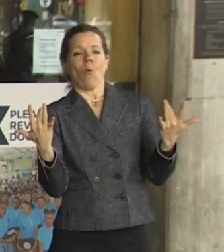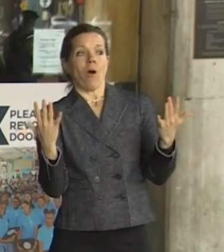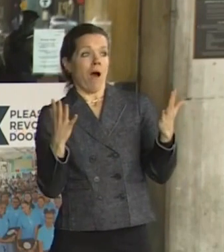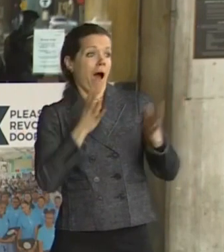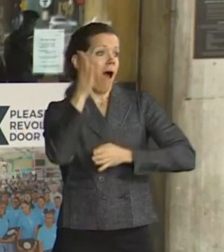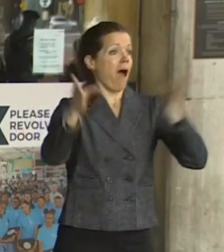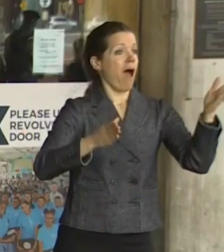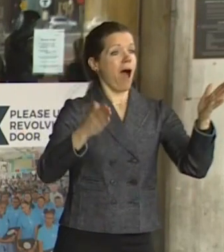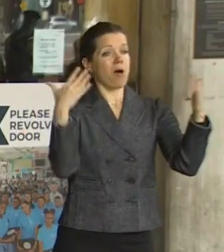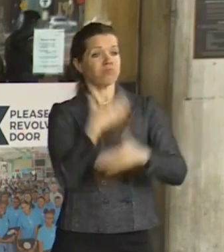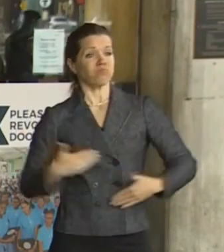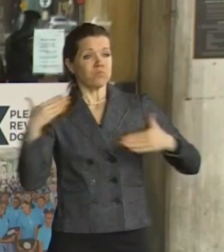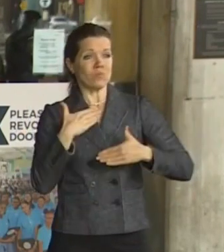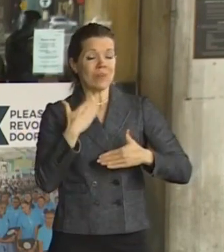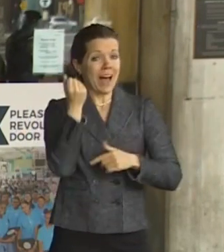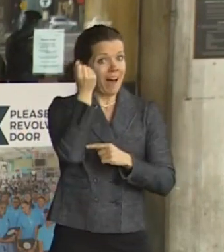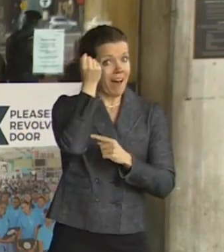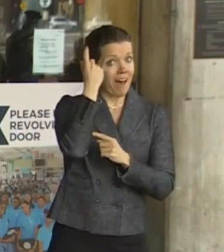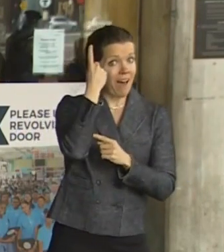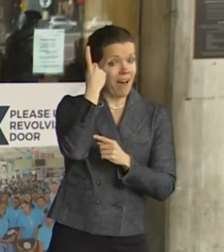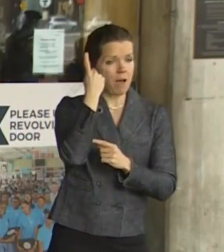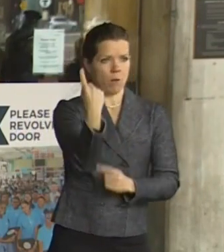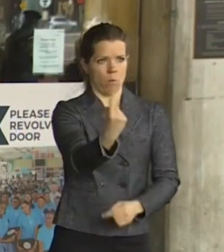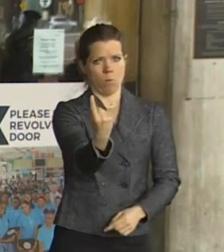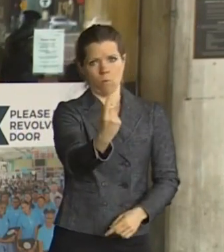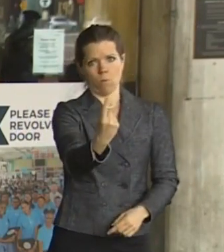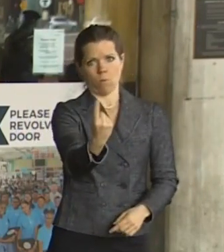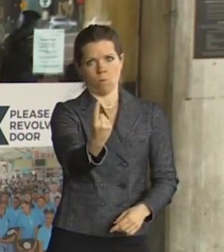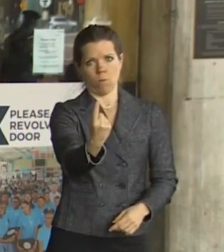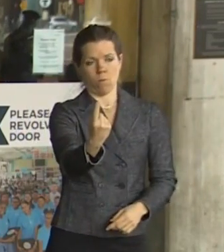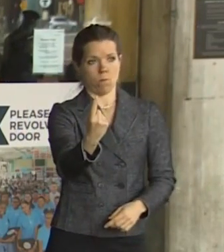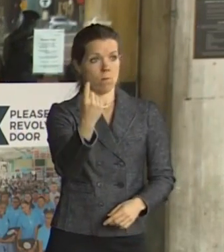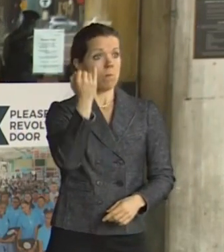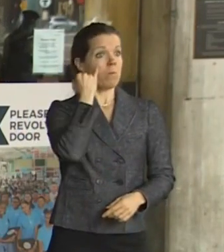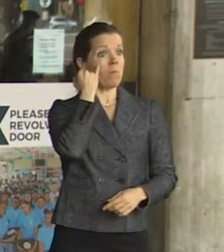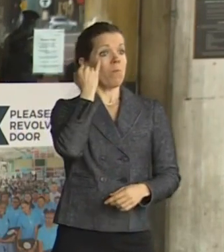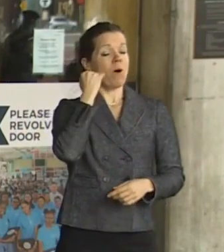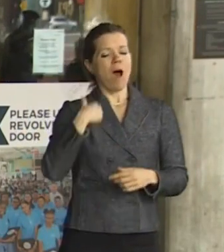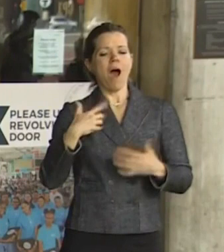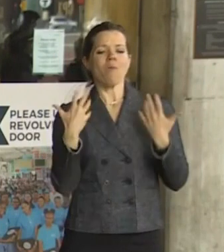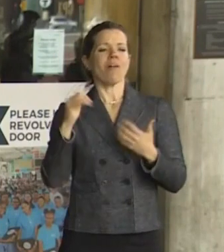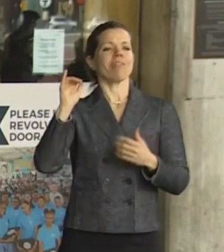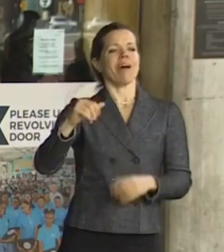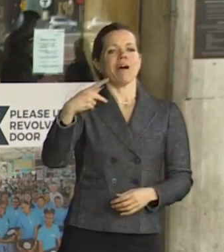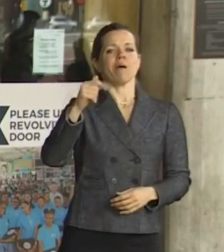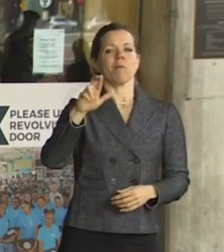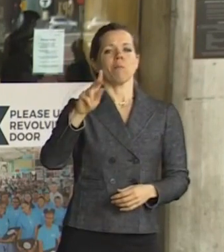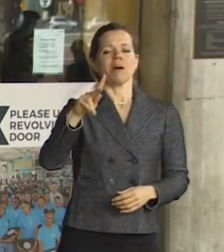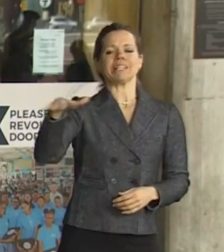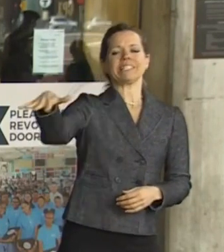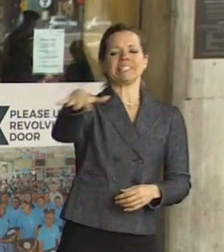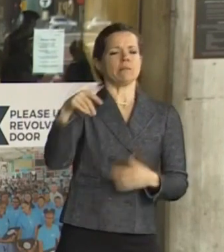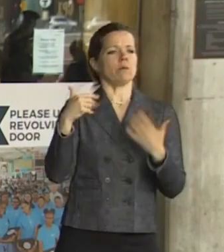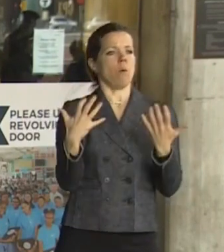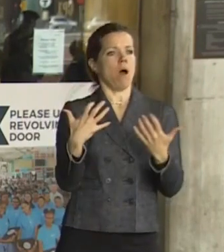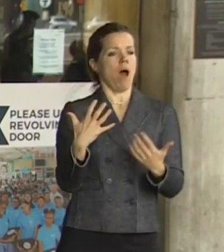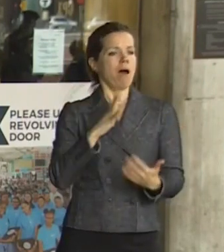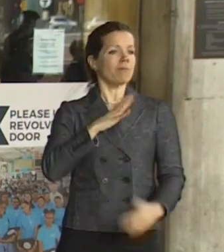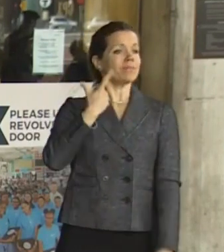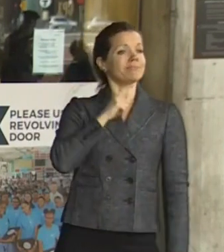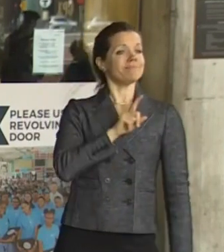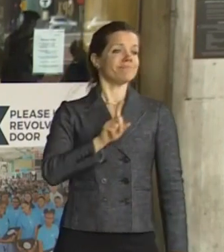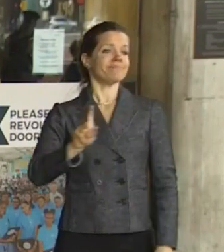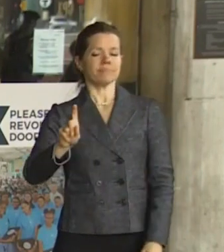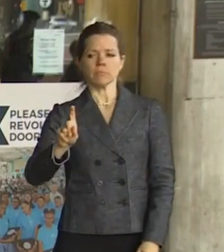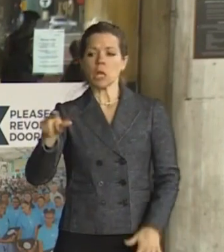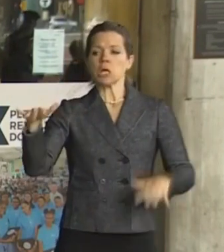around and leave. It's that simple. Protect yourself, which ultimately protects your family and protects others around you. What I don't want